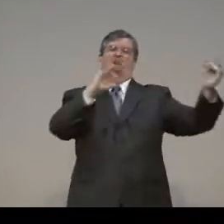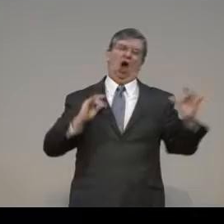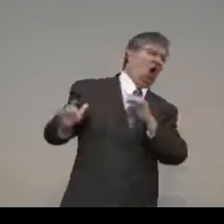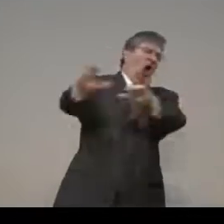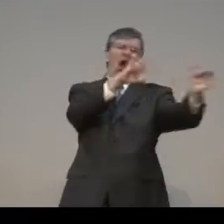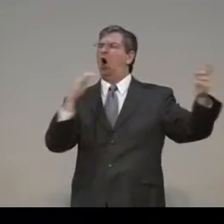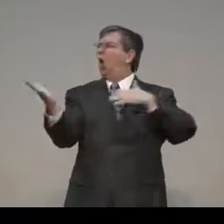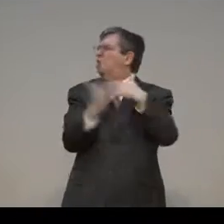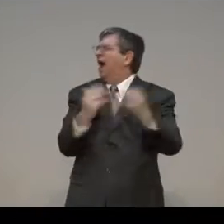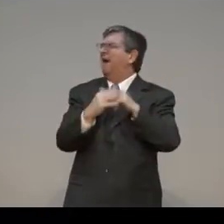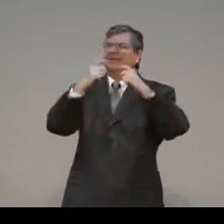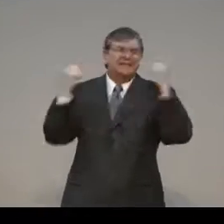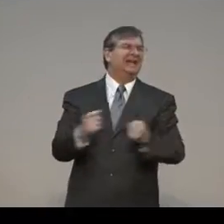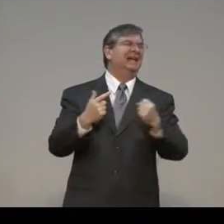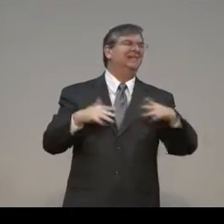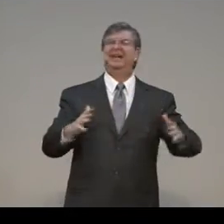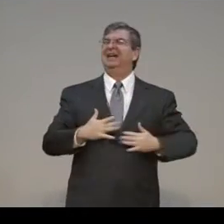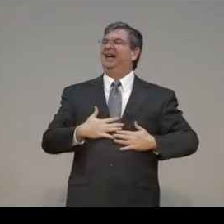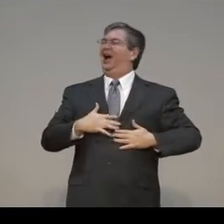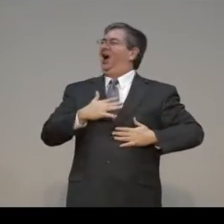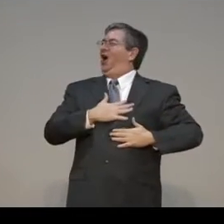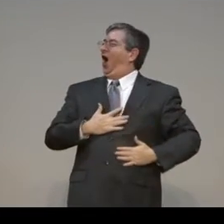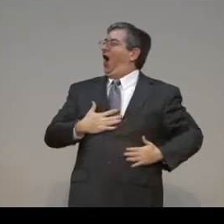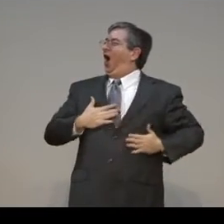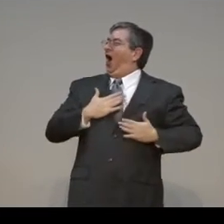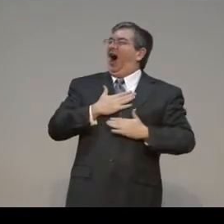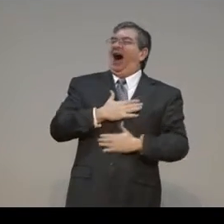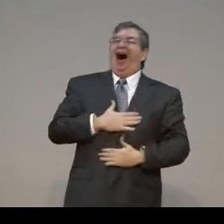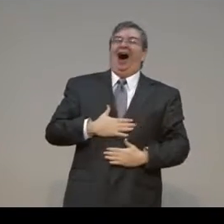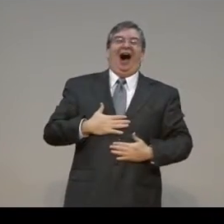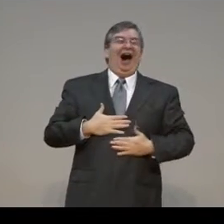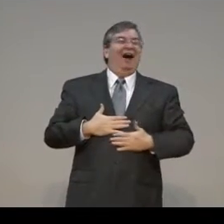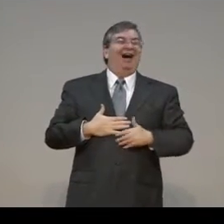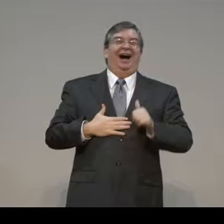nothing, but find a pleasure in their own sin and partying.